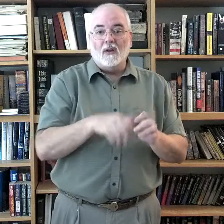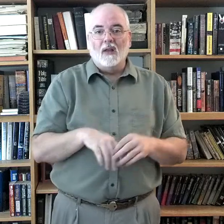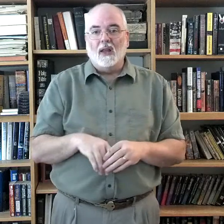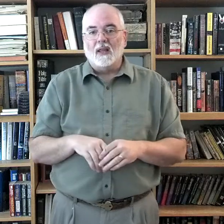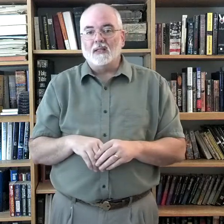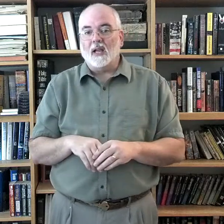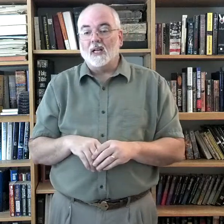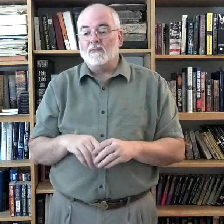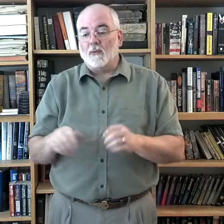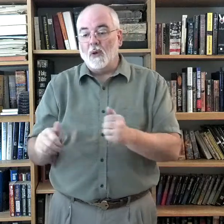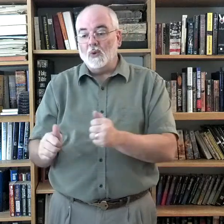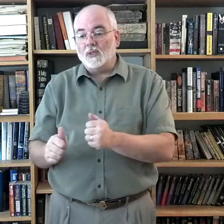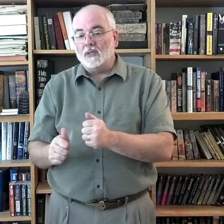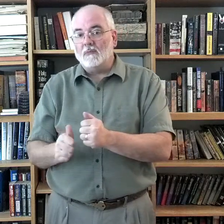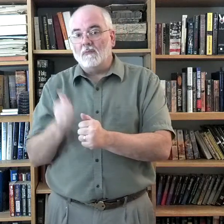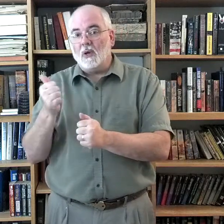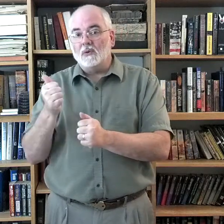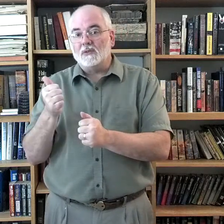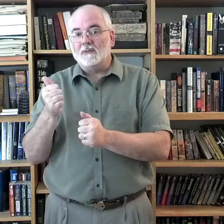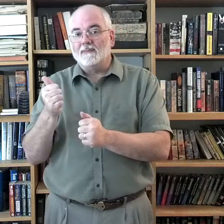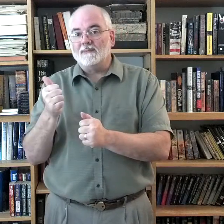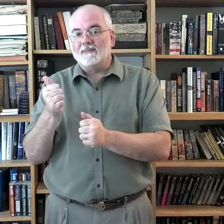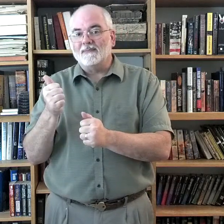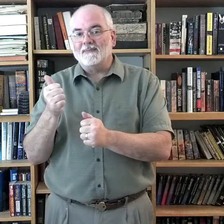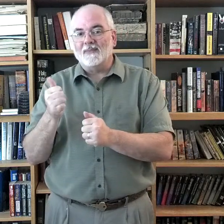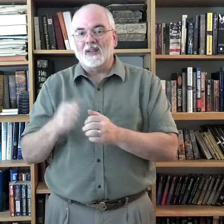The sign for most is most. Okay?